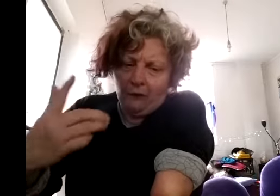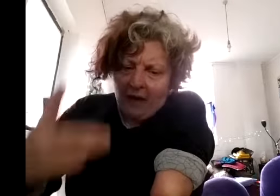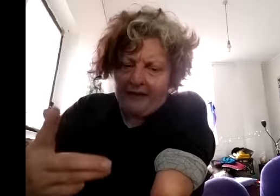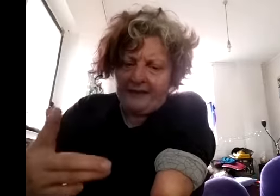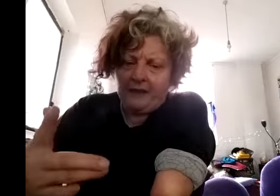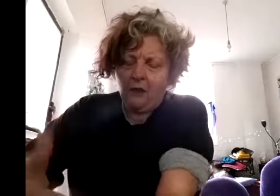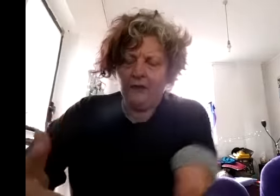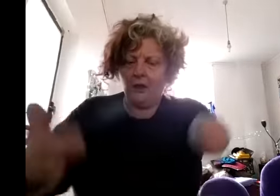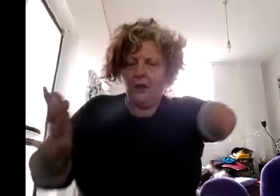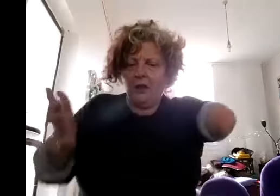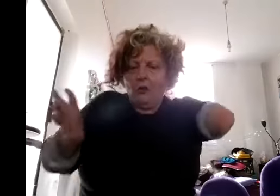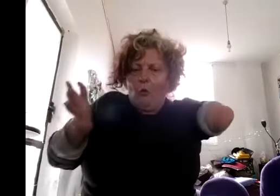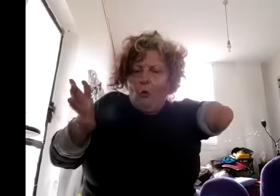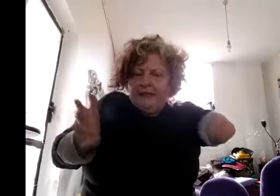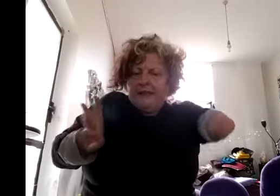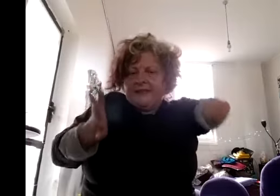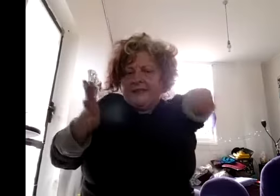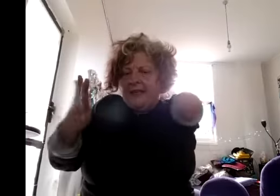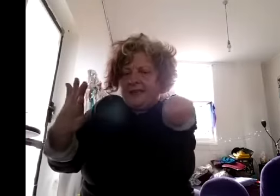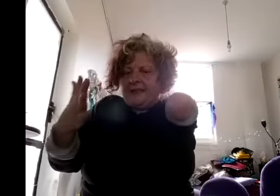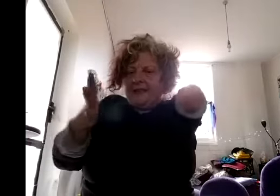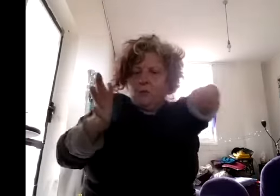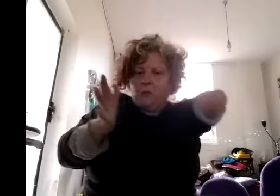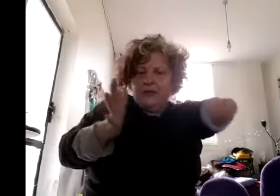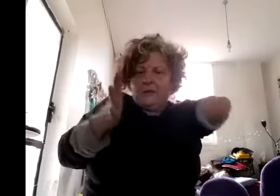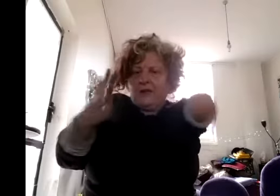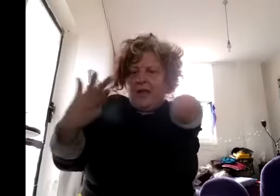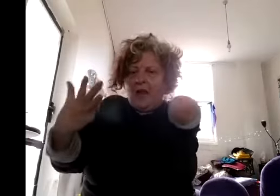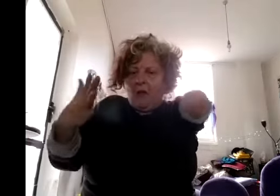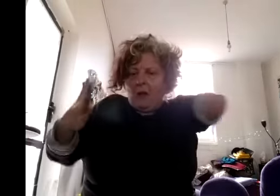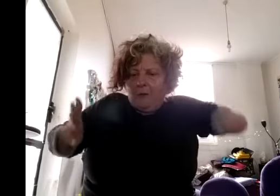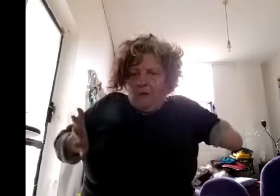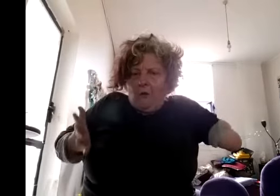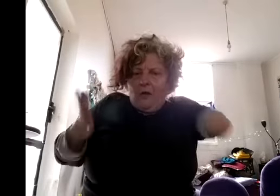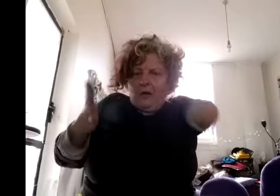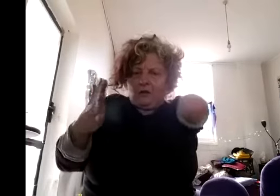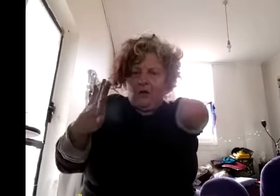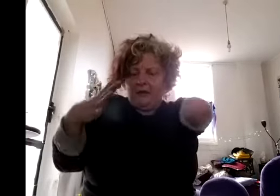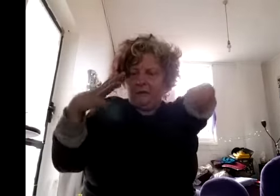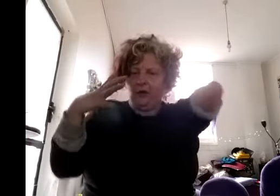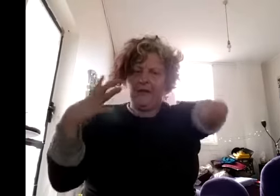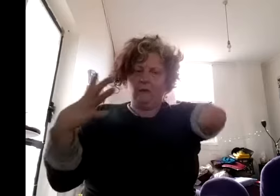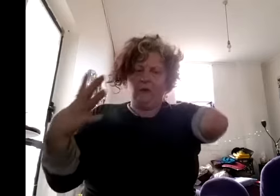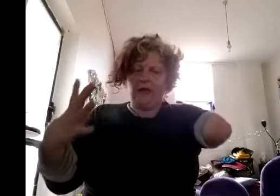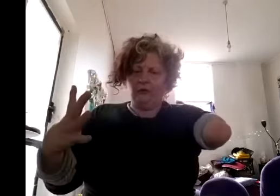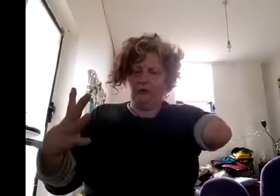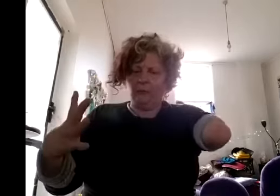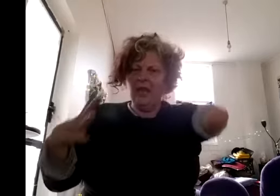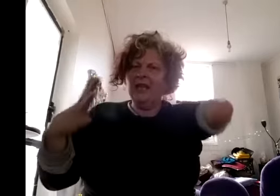us the audience nexus with our performer kind of you know that relationship is